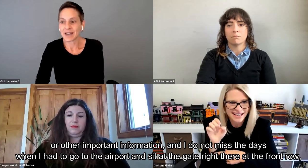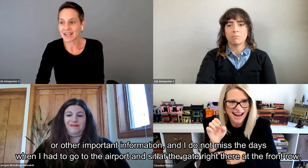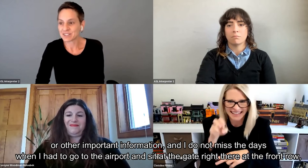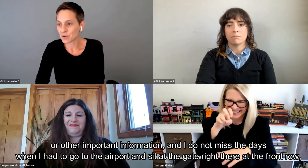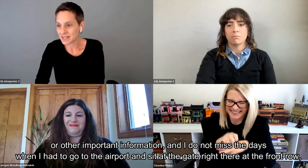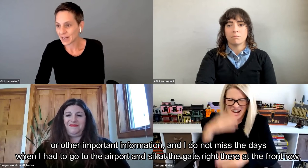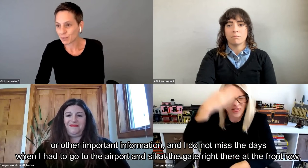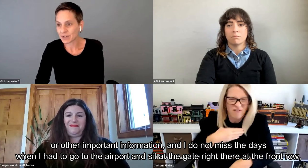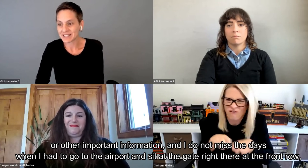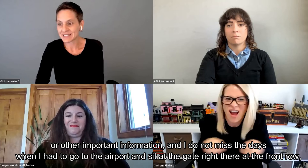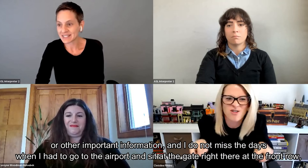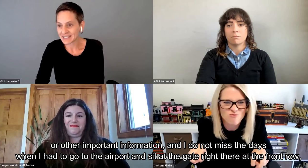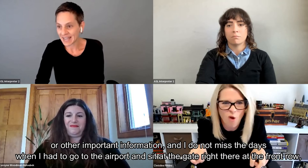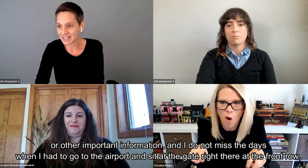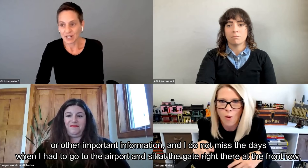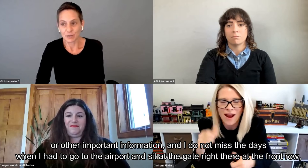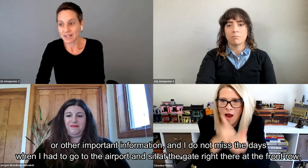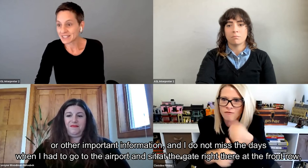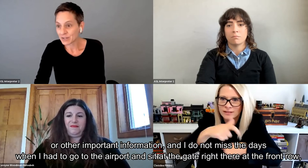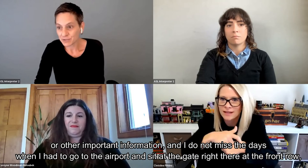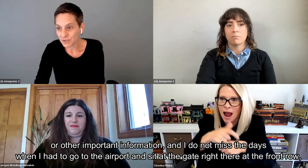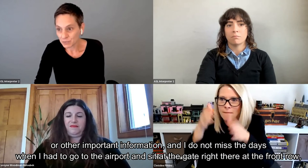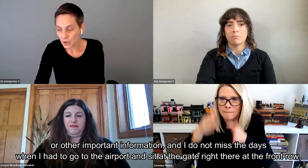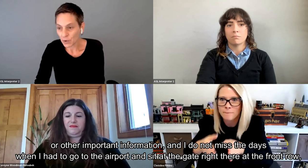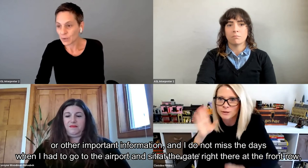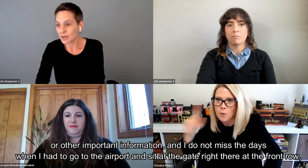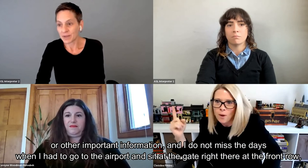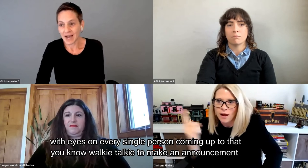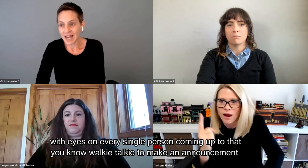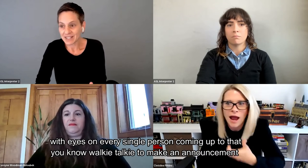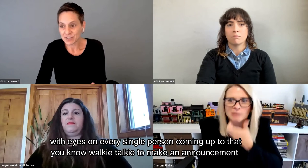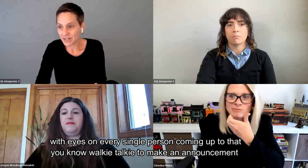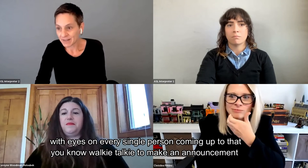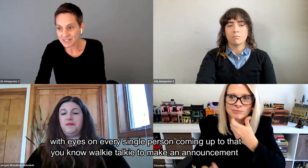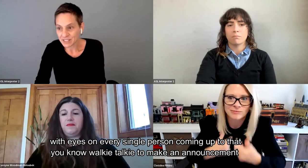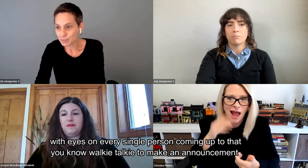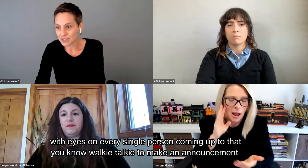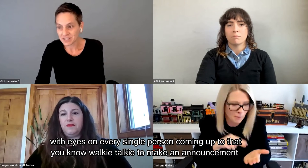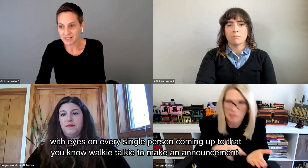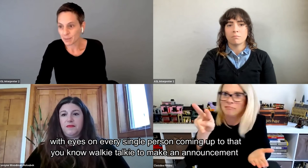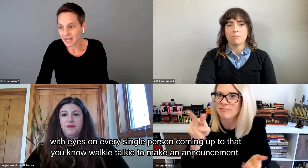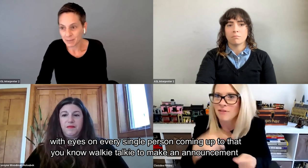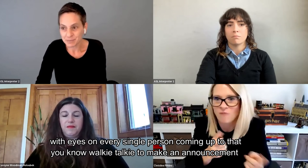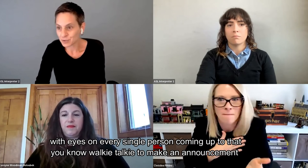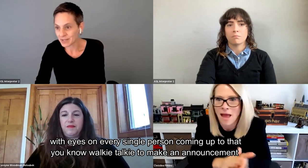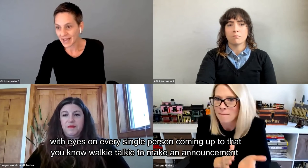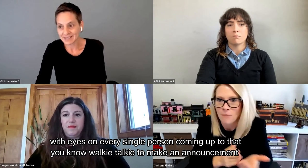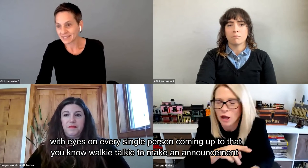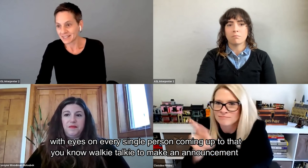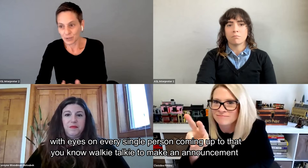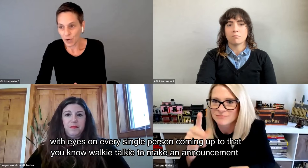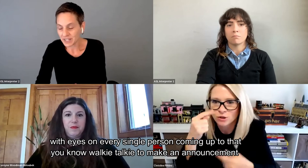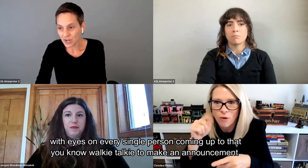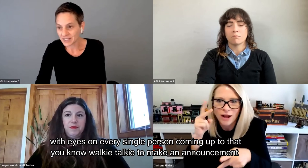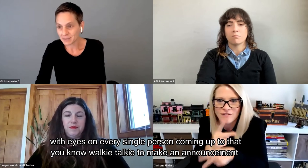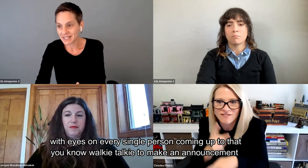when I had to go to the airport and sit at the gate right there at the front row with eyes on every single person coming up to that